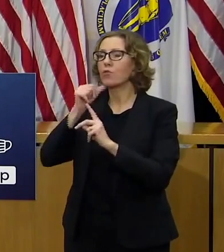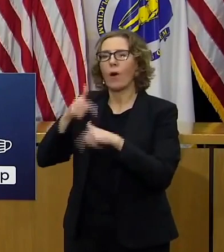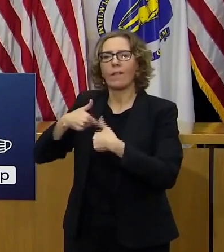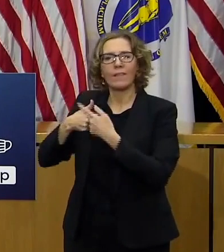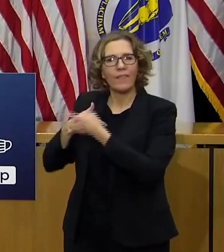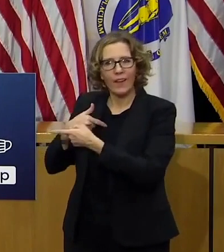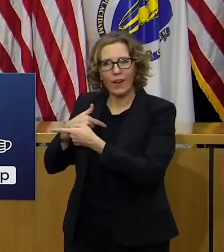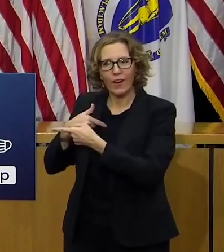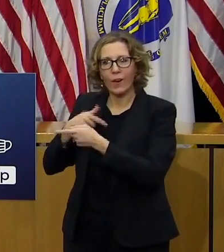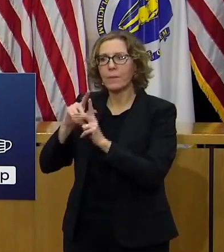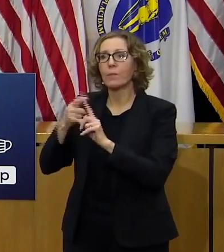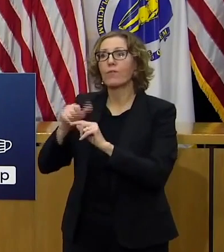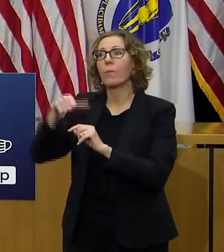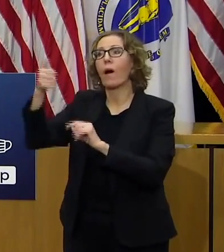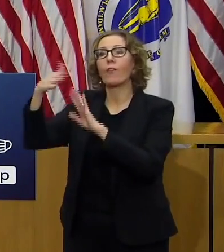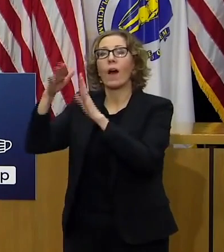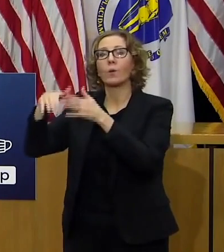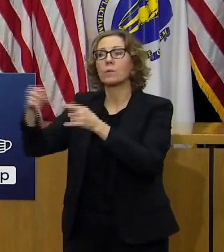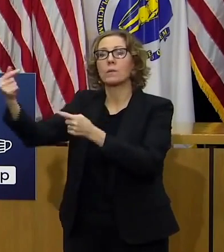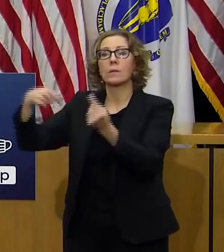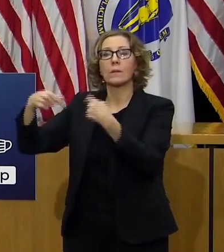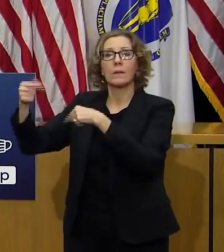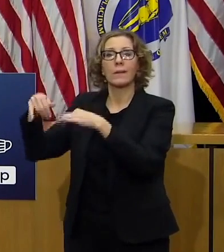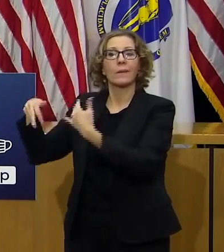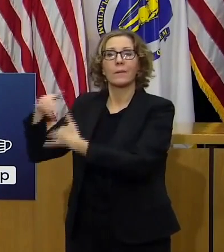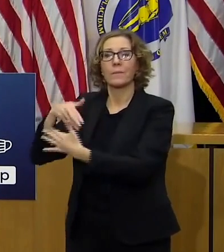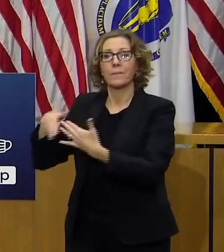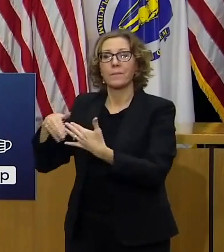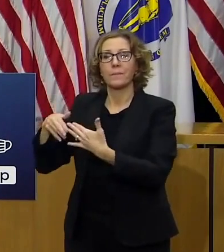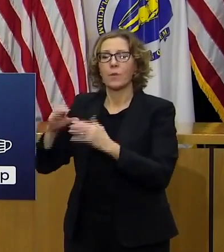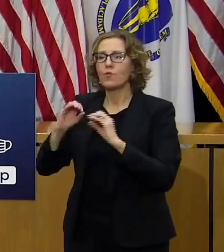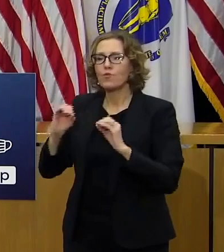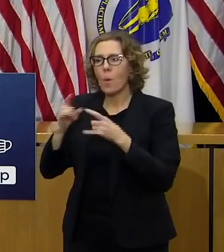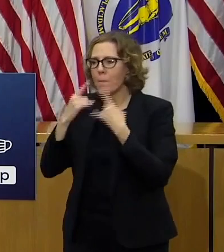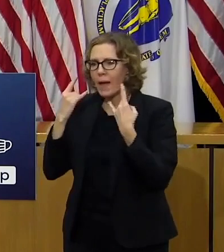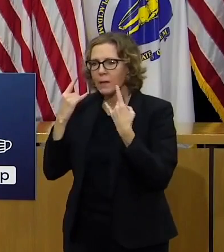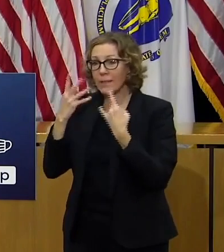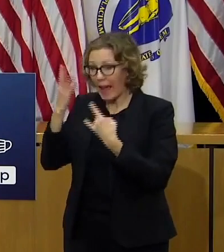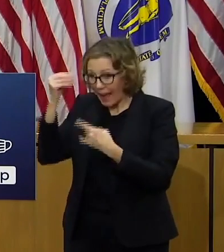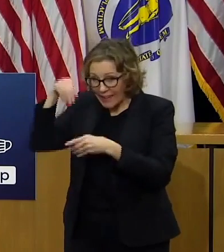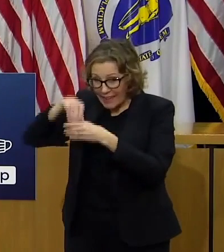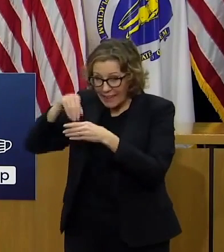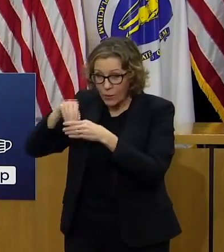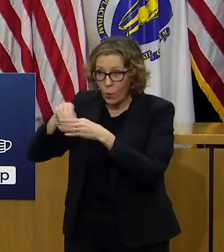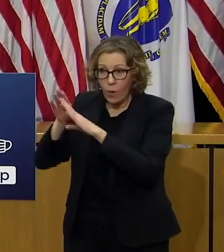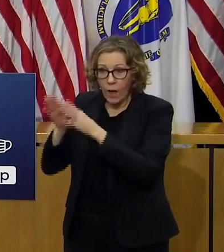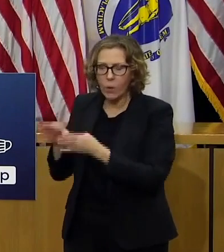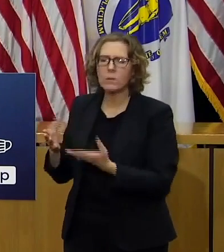spend a lot of time together where people don't wear masks they're indoors and they spend a lot of time together